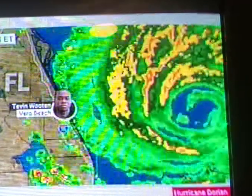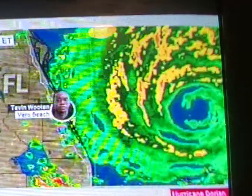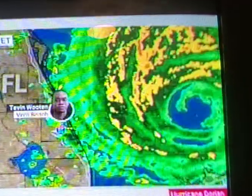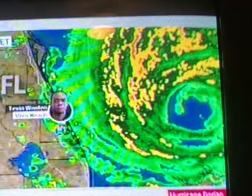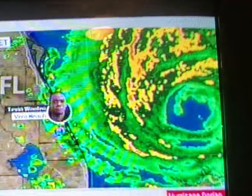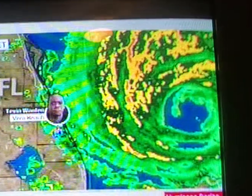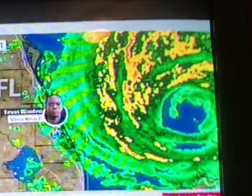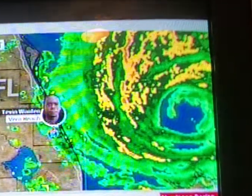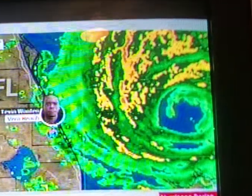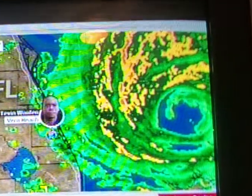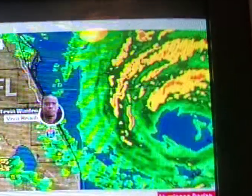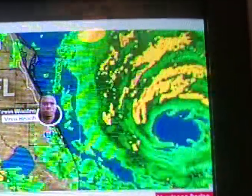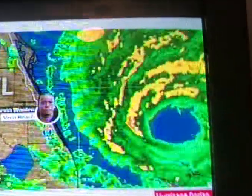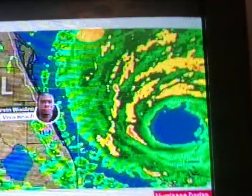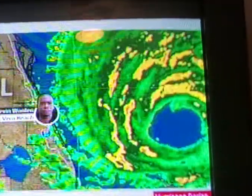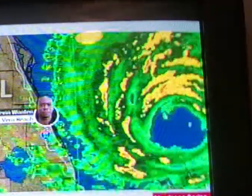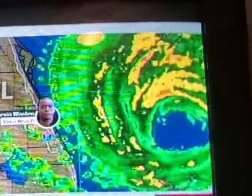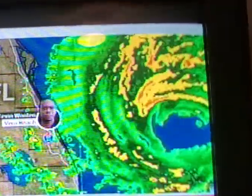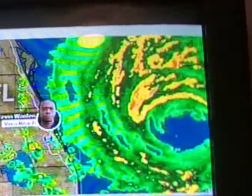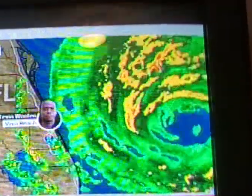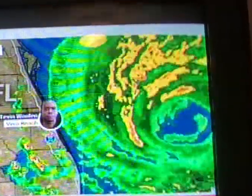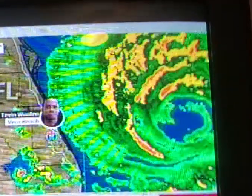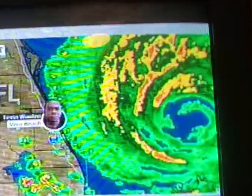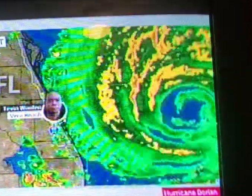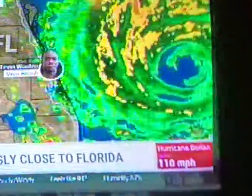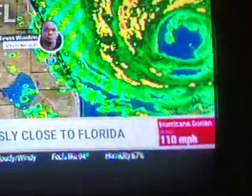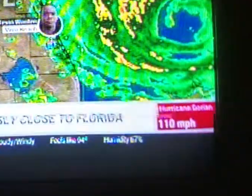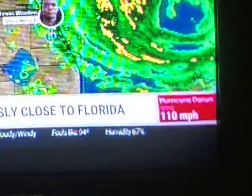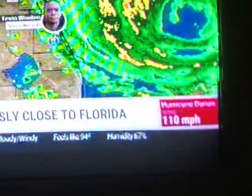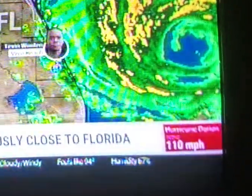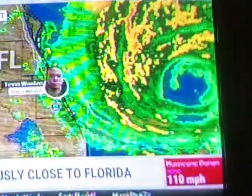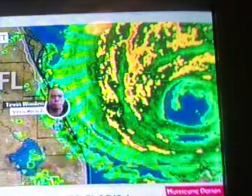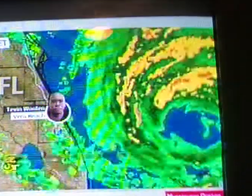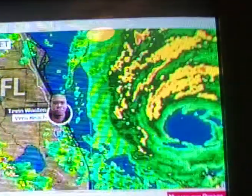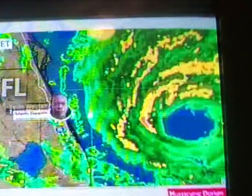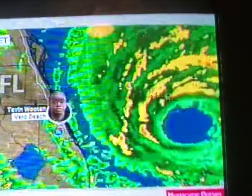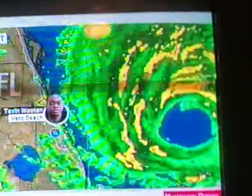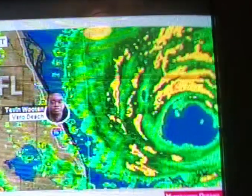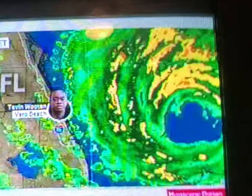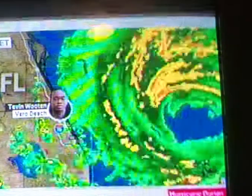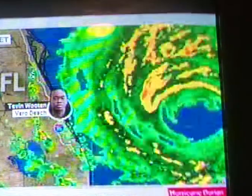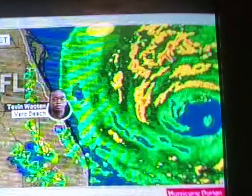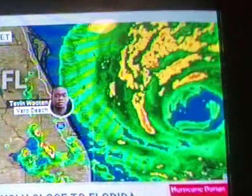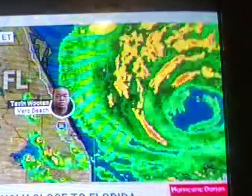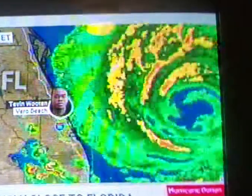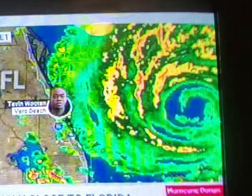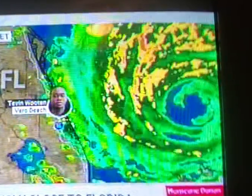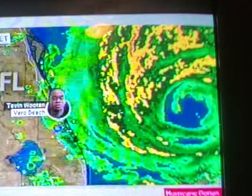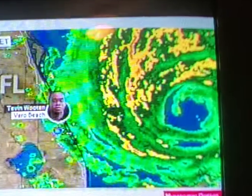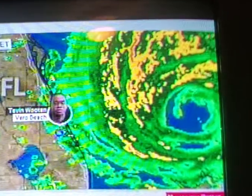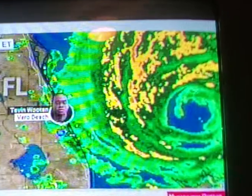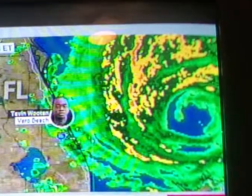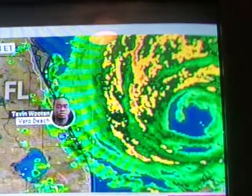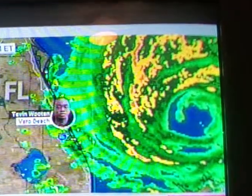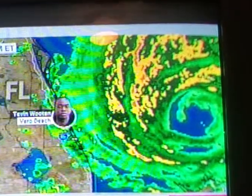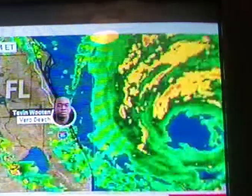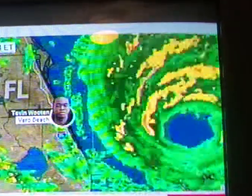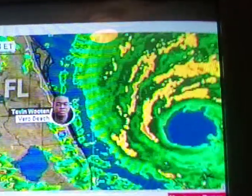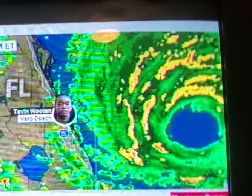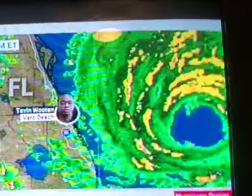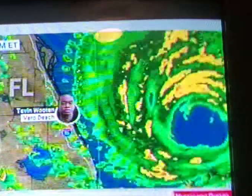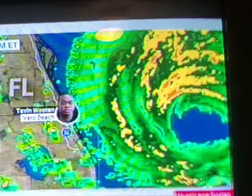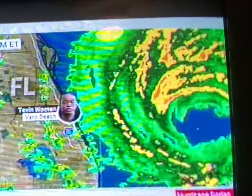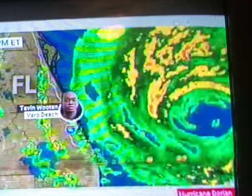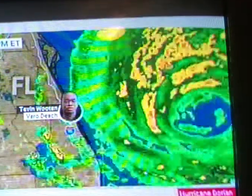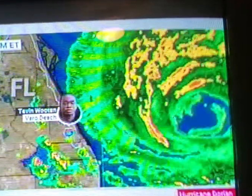to me, and I wrote this poem. I hope you enjoy it. It's called, Hurricane Coming My Way. Fill me with